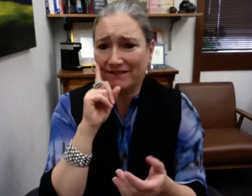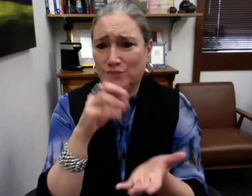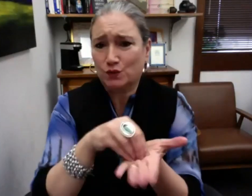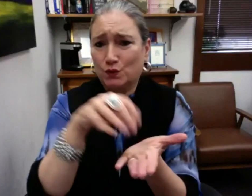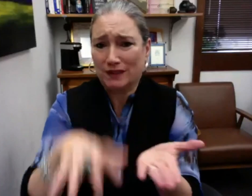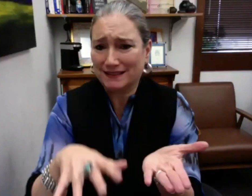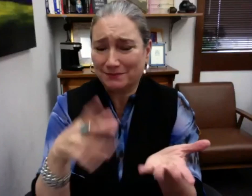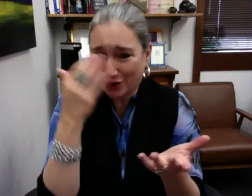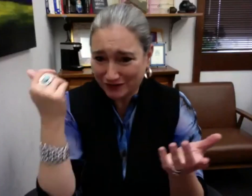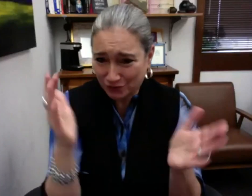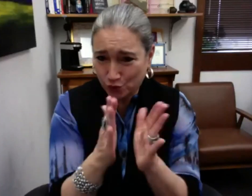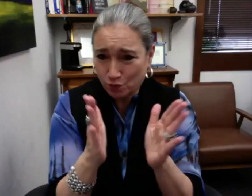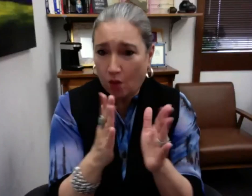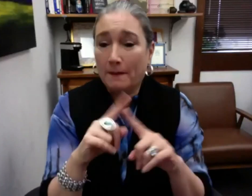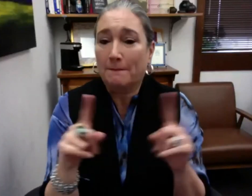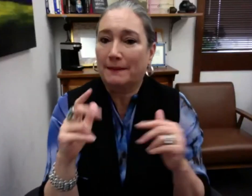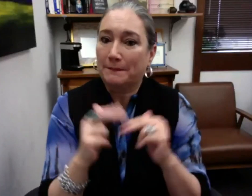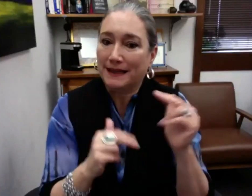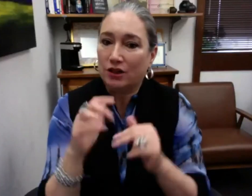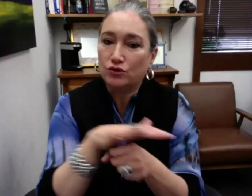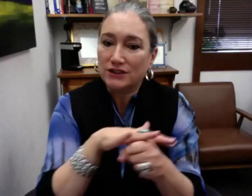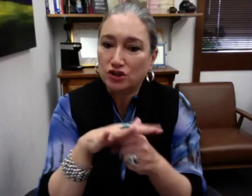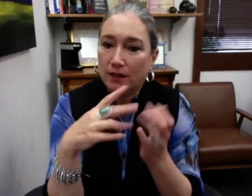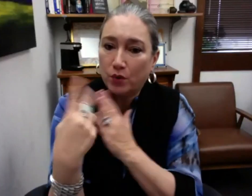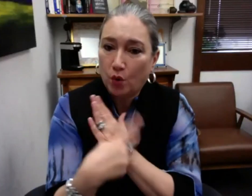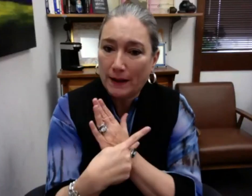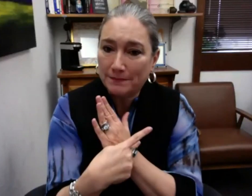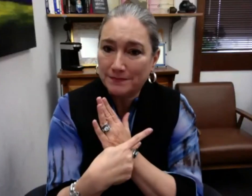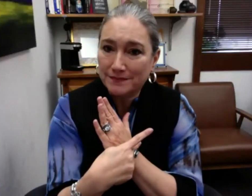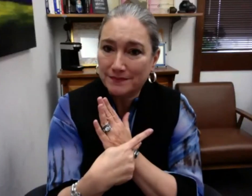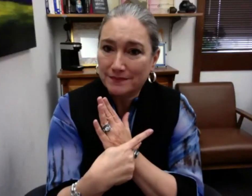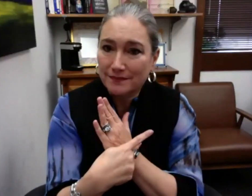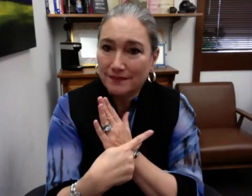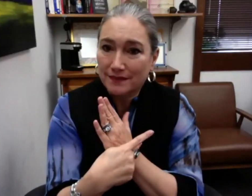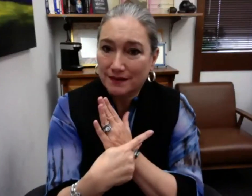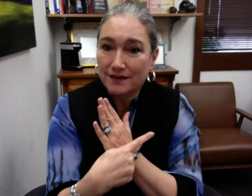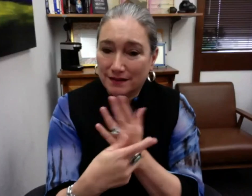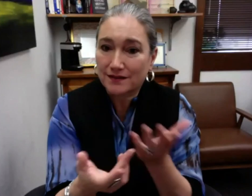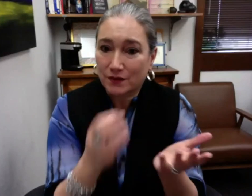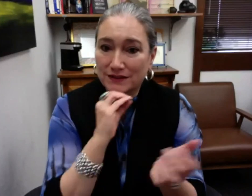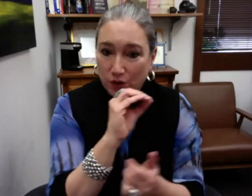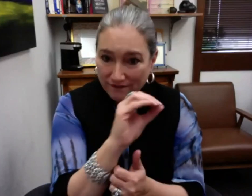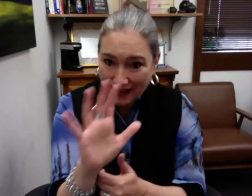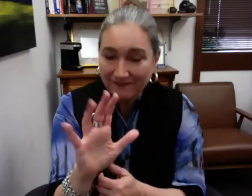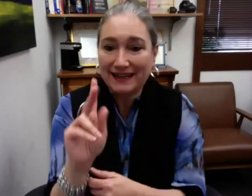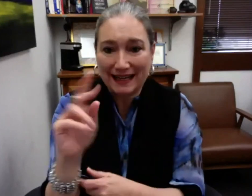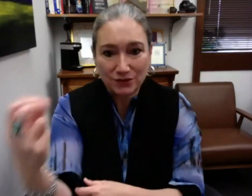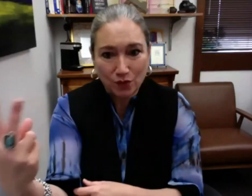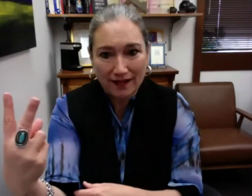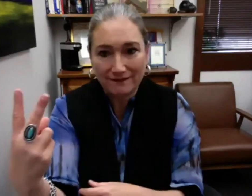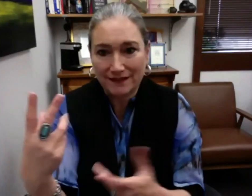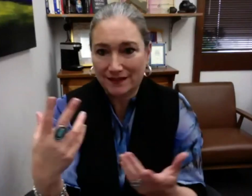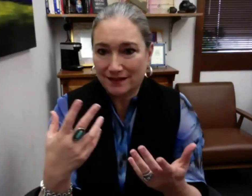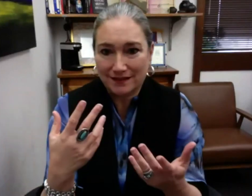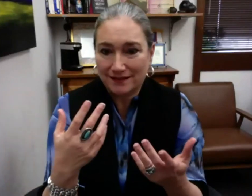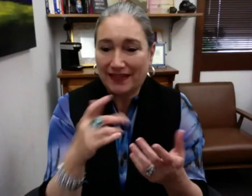provide different resources for Deaf education. We know that the schools are often small, so building regionalized programs to help